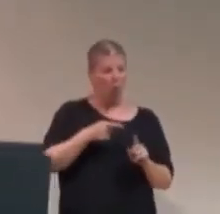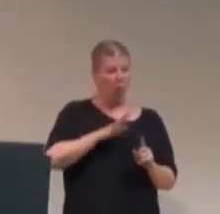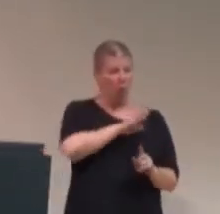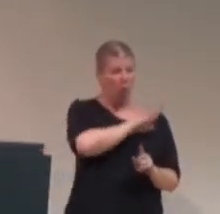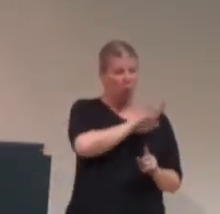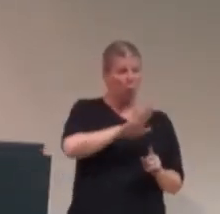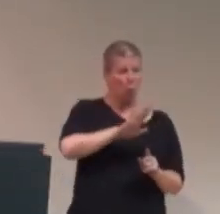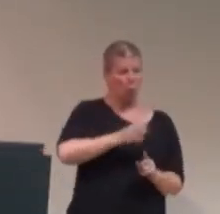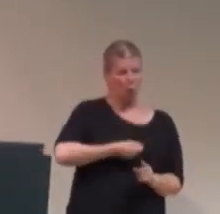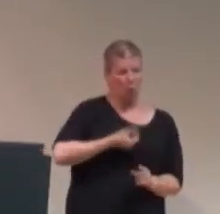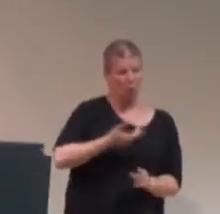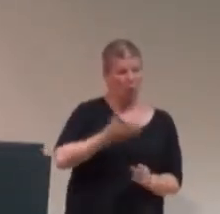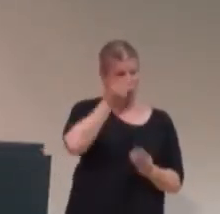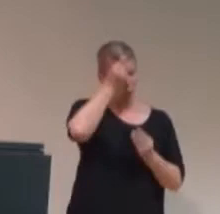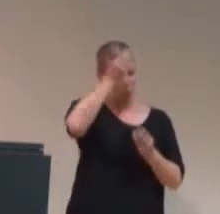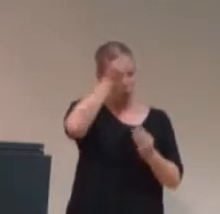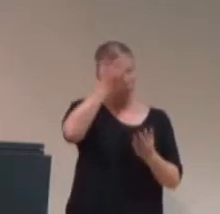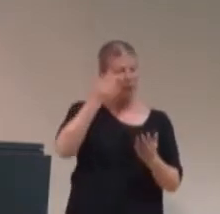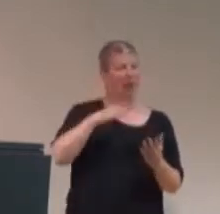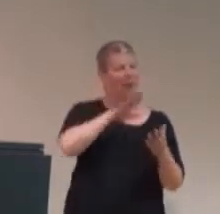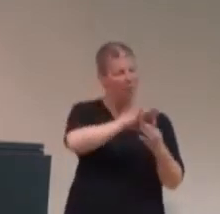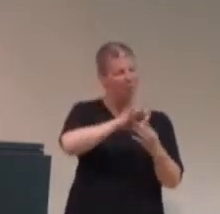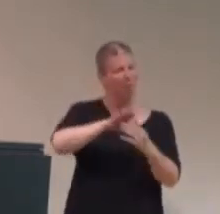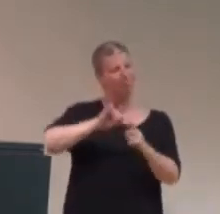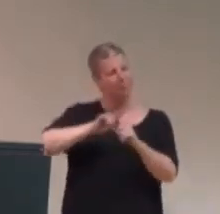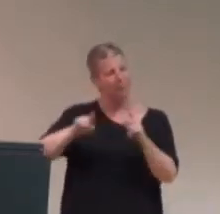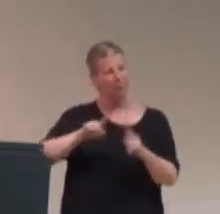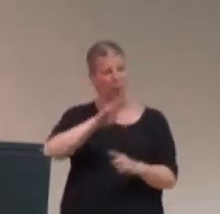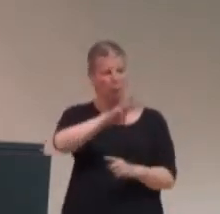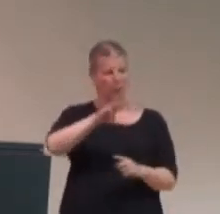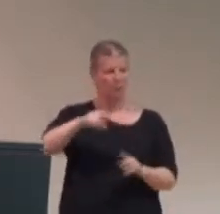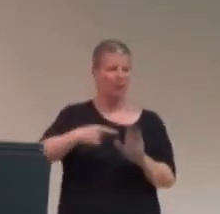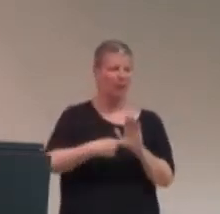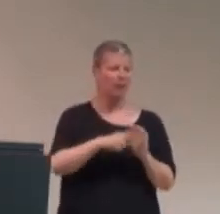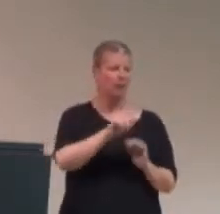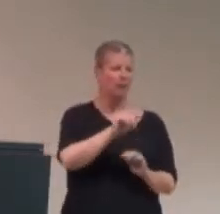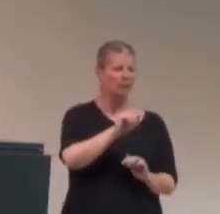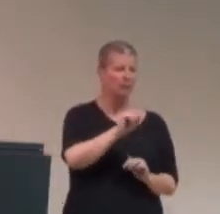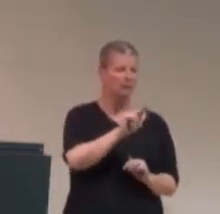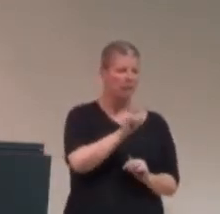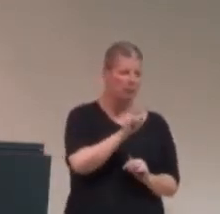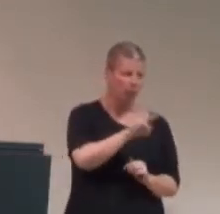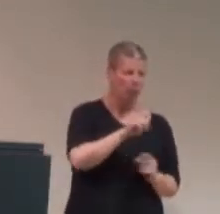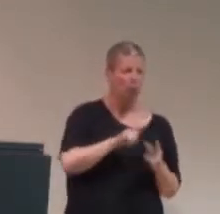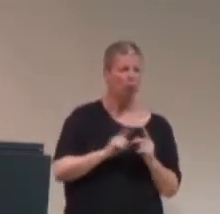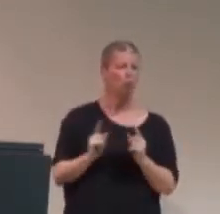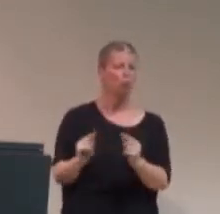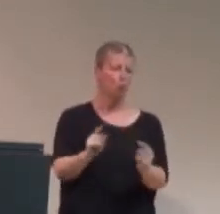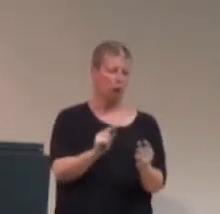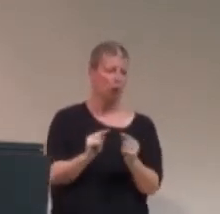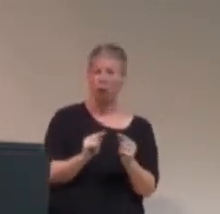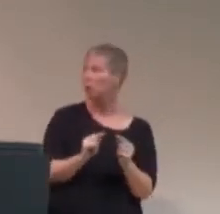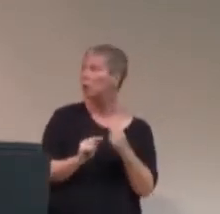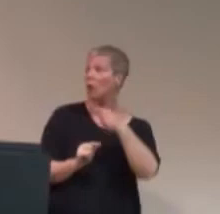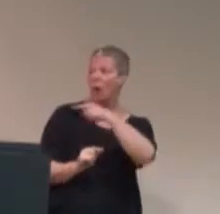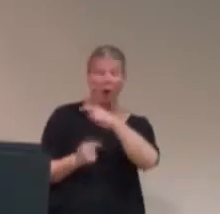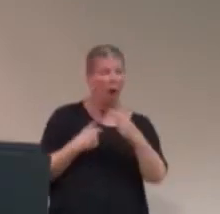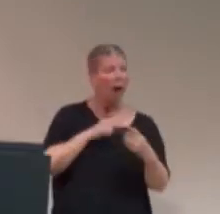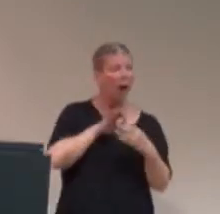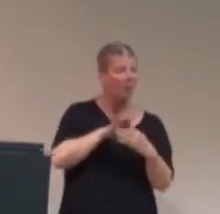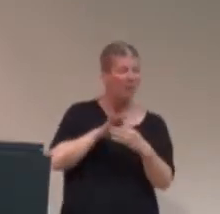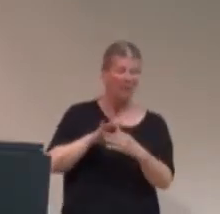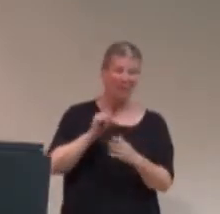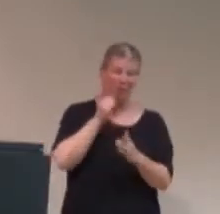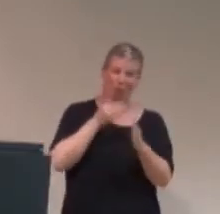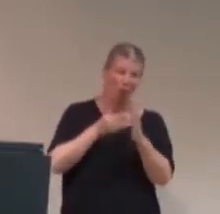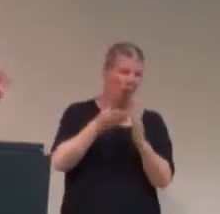out there, that you have social media sites on all other sites, such as Tumblr. Twitter. That kind of thing. I do have those sites. just don't use